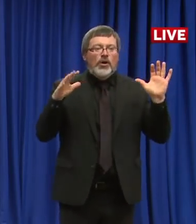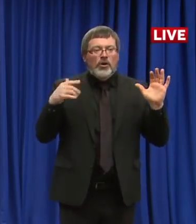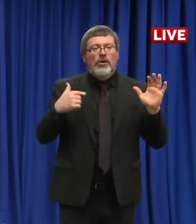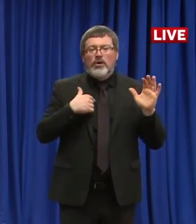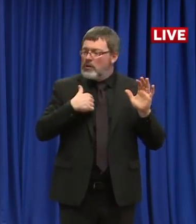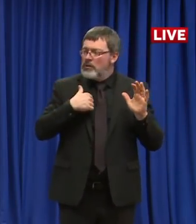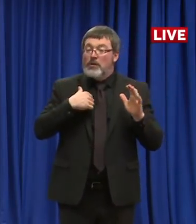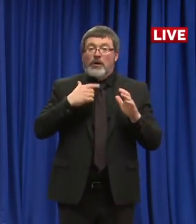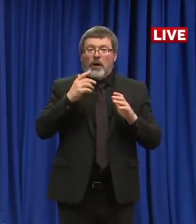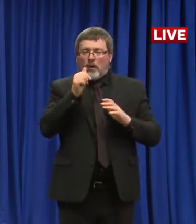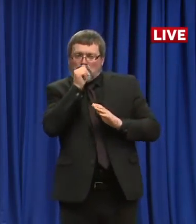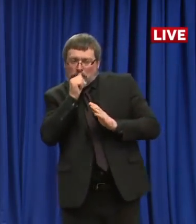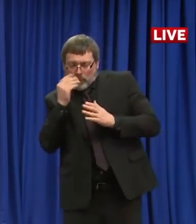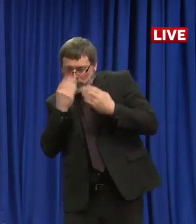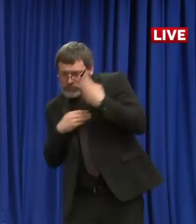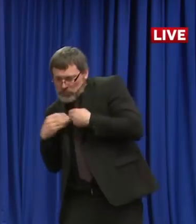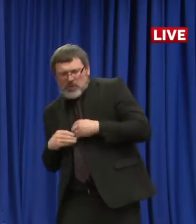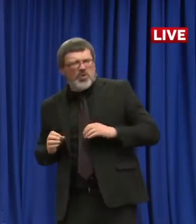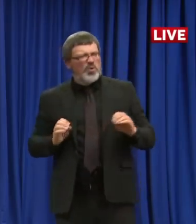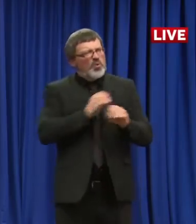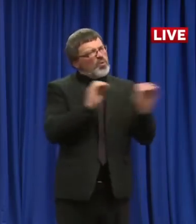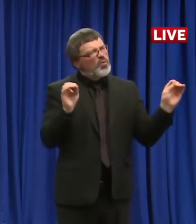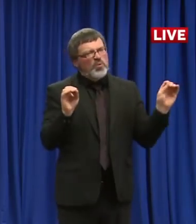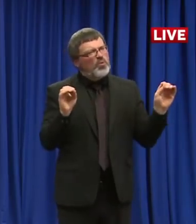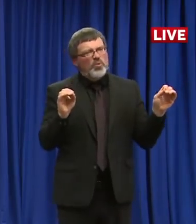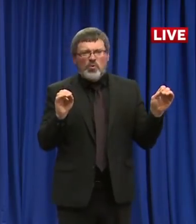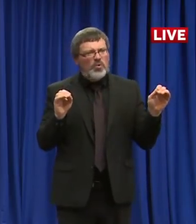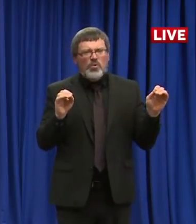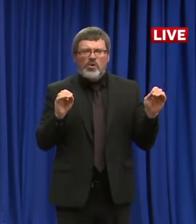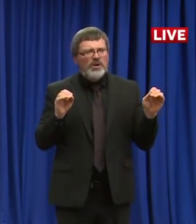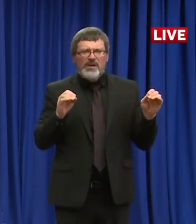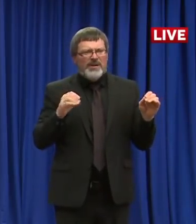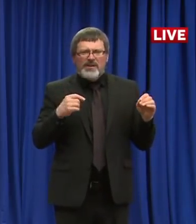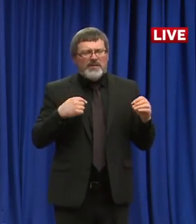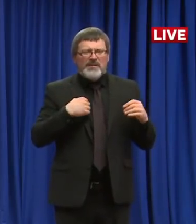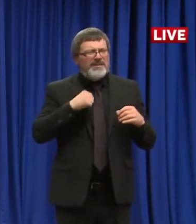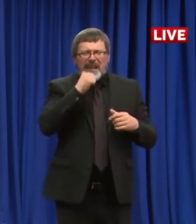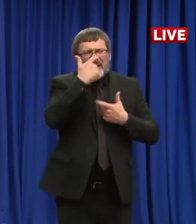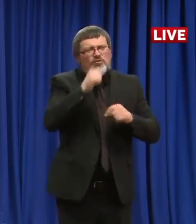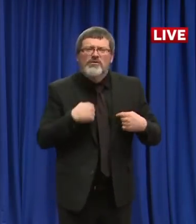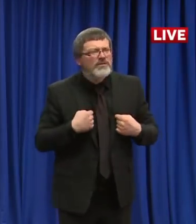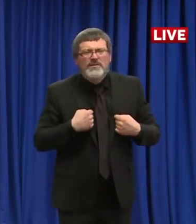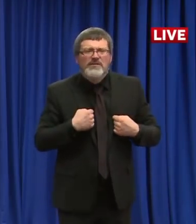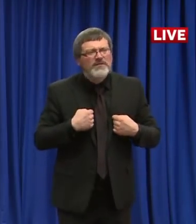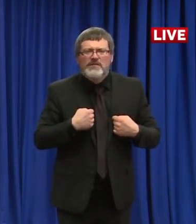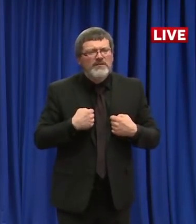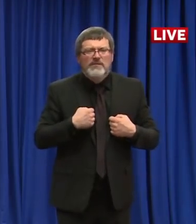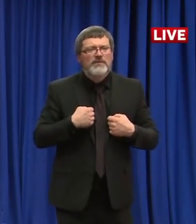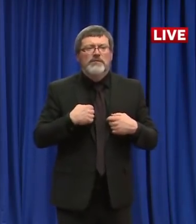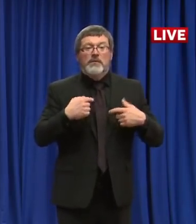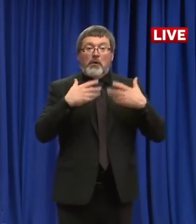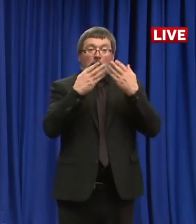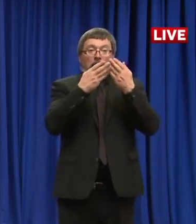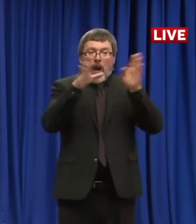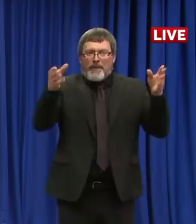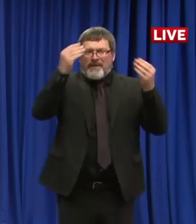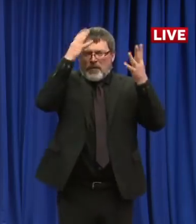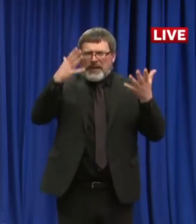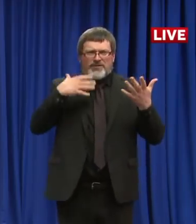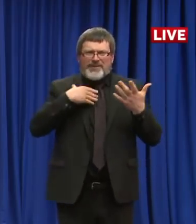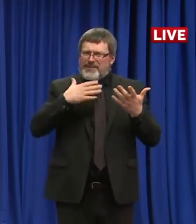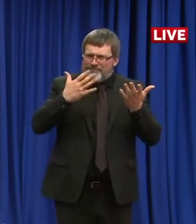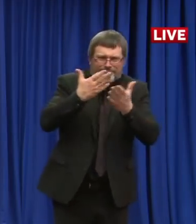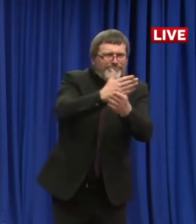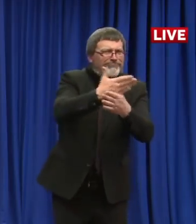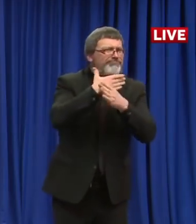behind scenes. Nothing is done behind closed doors. The public's input is very important, and we've heated a lot of that input. The legislature's input is very